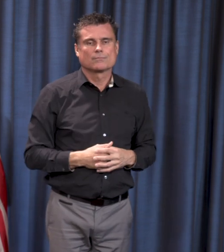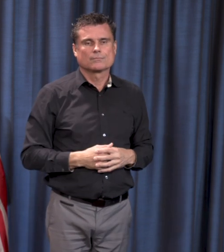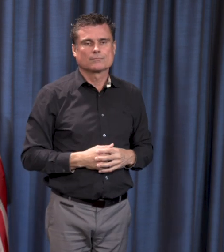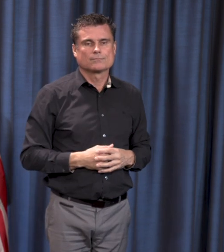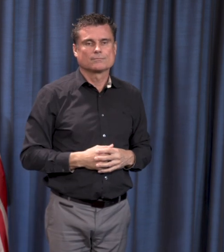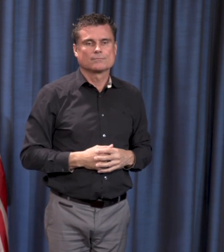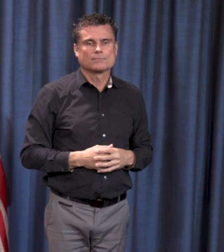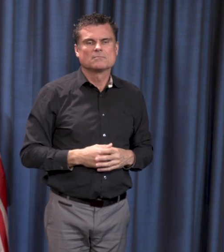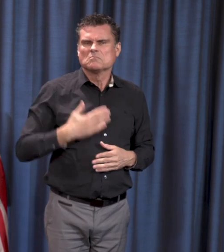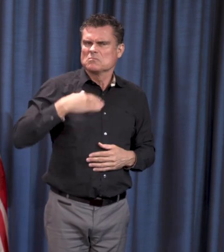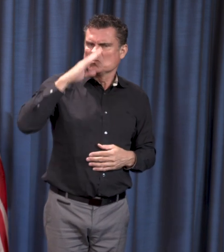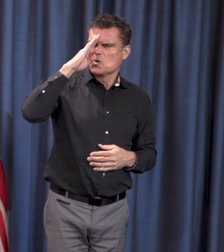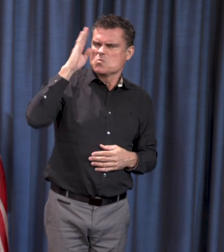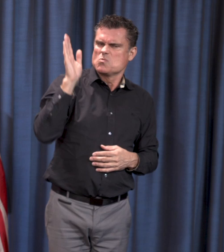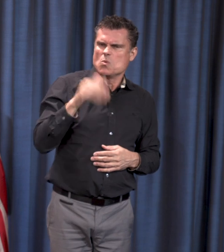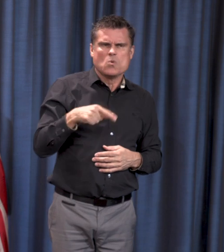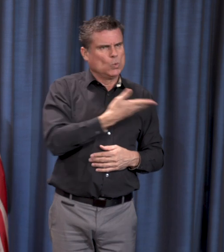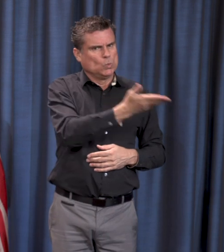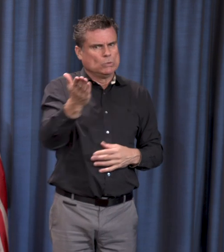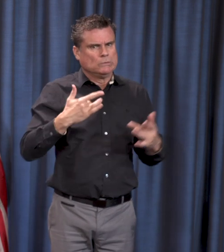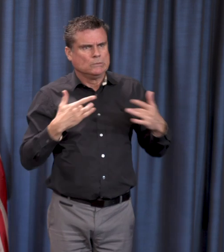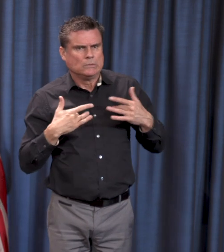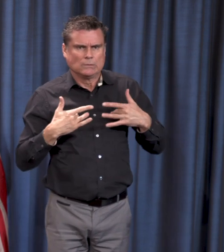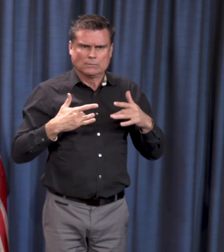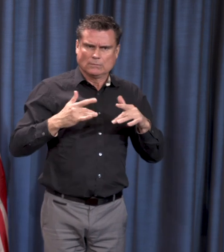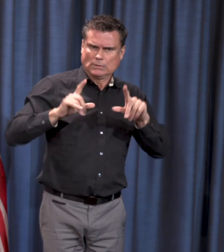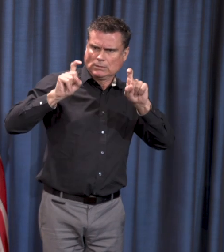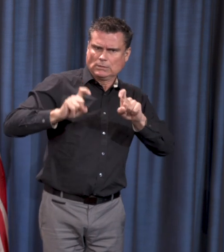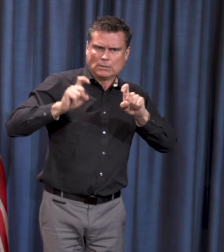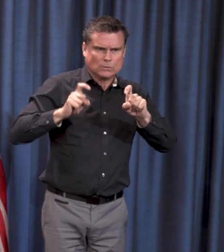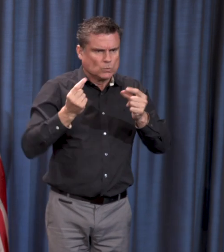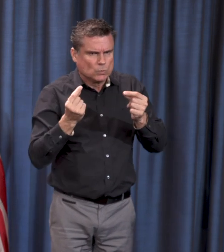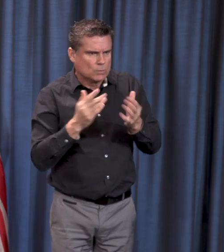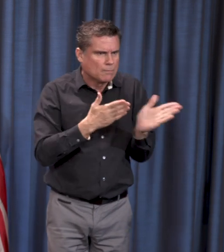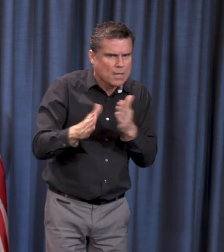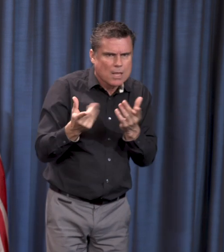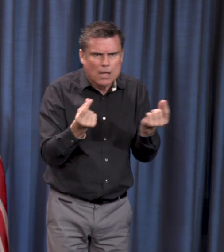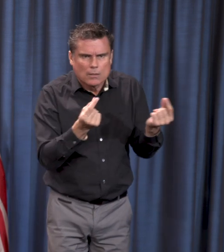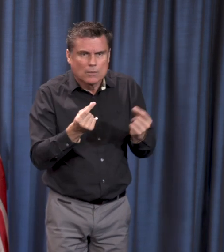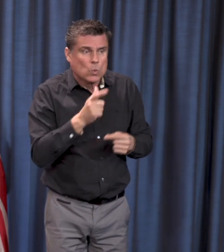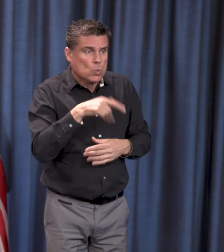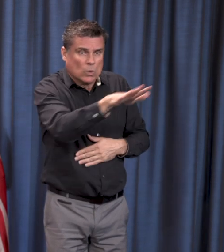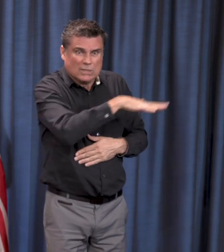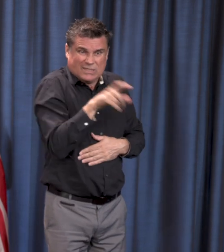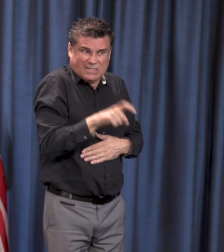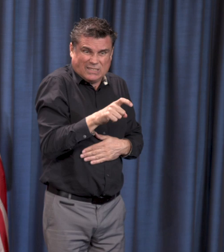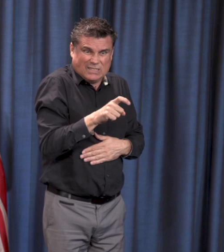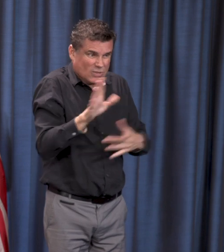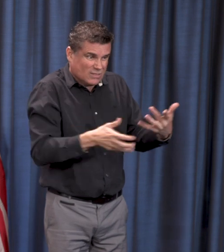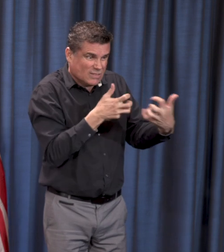strategy for testing means that there's a bunch of cases that we're actually not getting to or that we're not recognizing in the community.